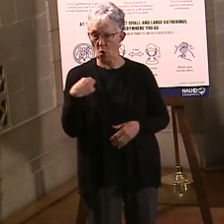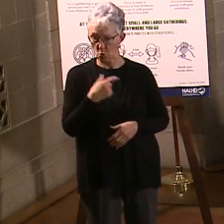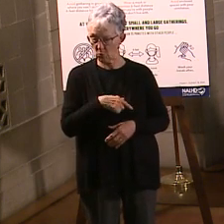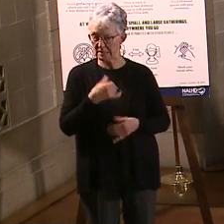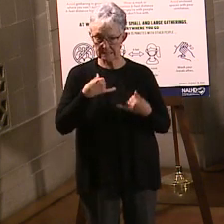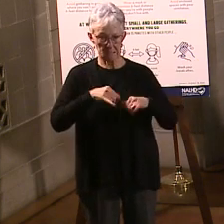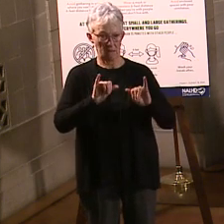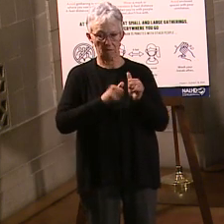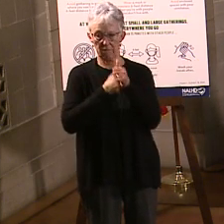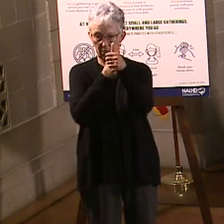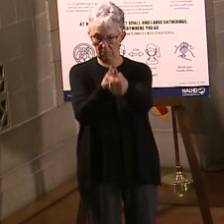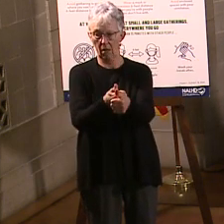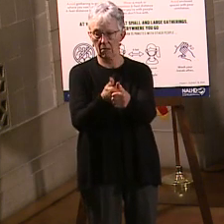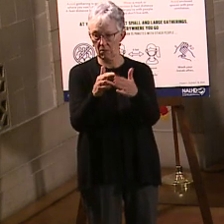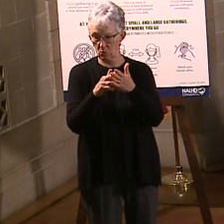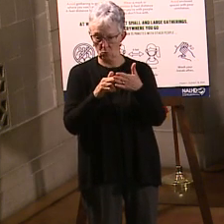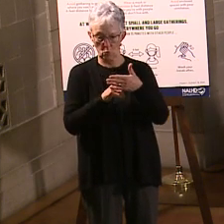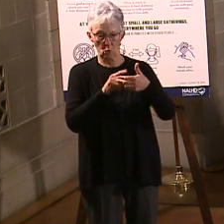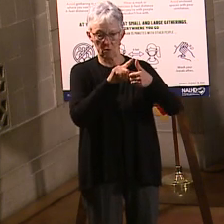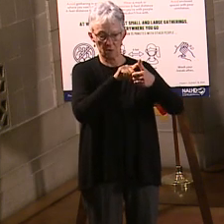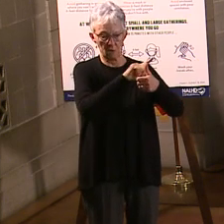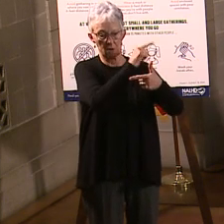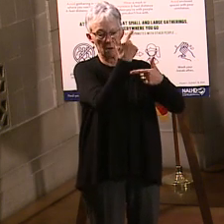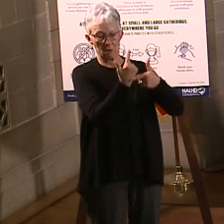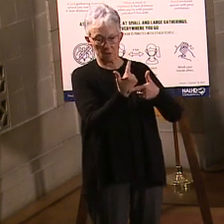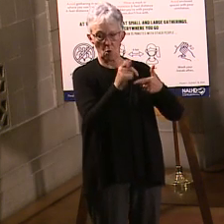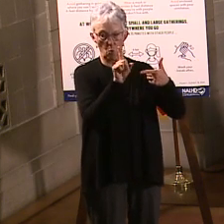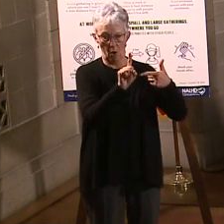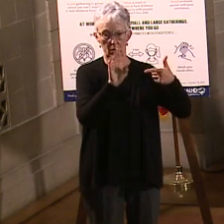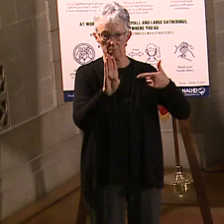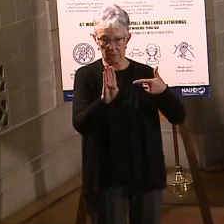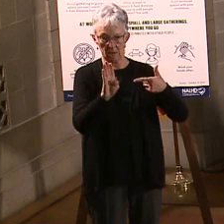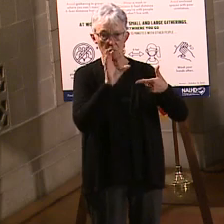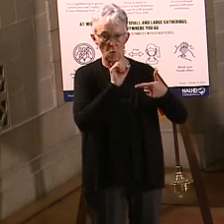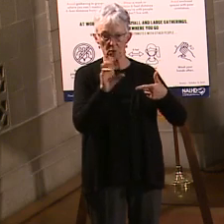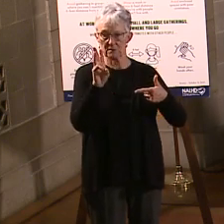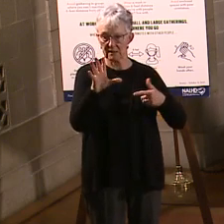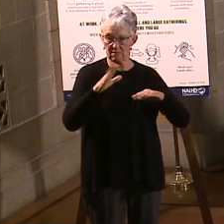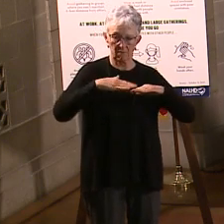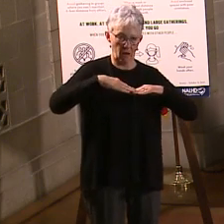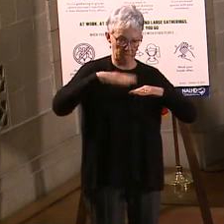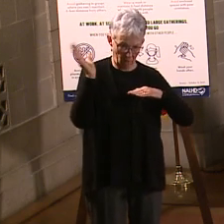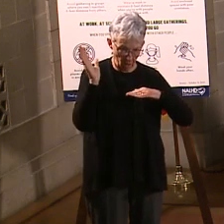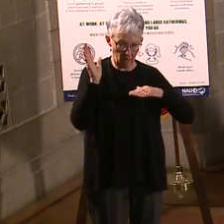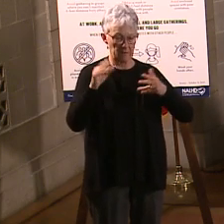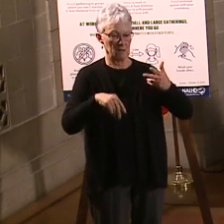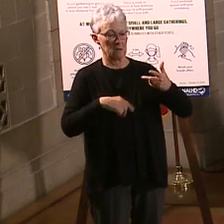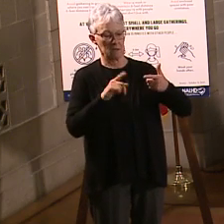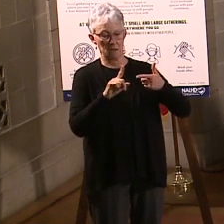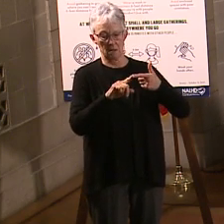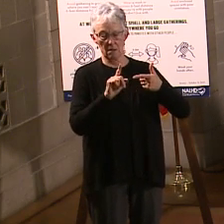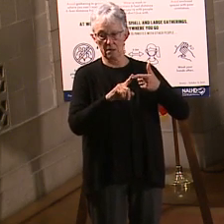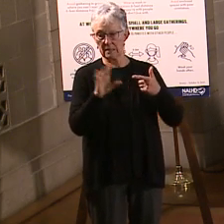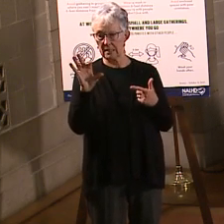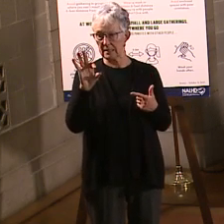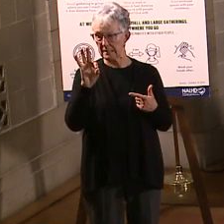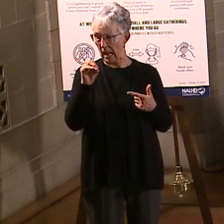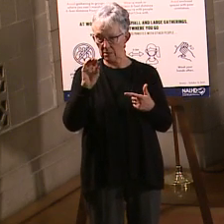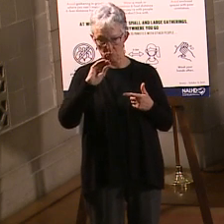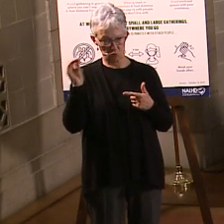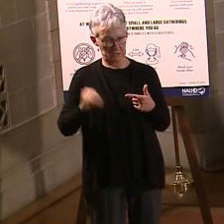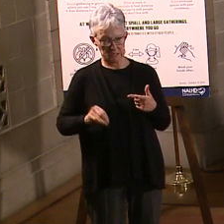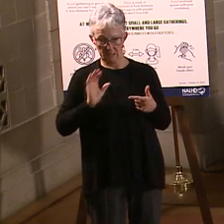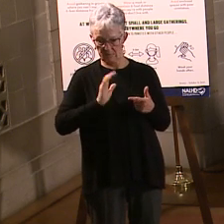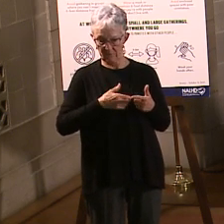and older. We will work our way through that population. That's where we're asking 90% of the effort to be, you know, focused on